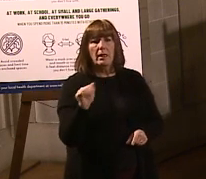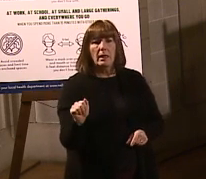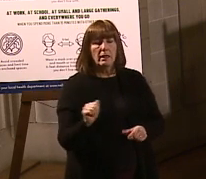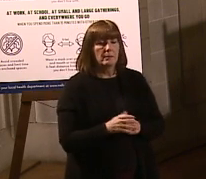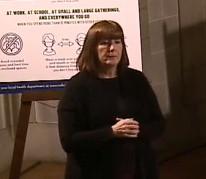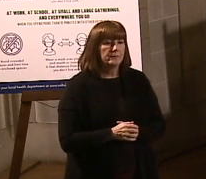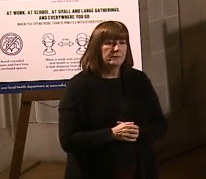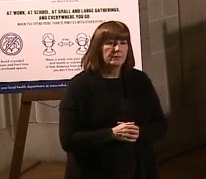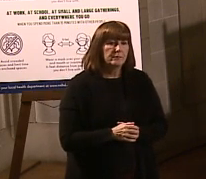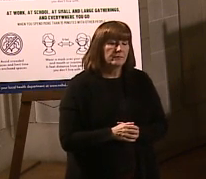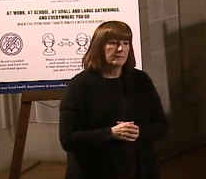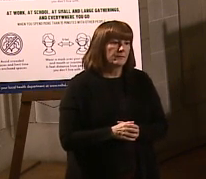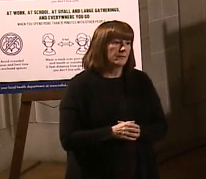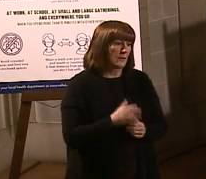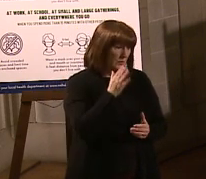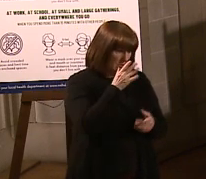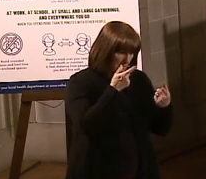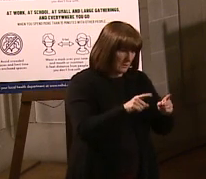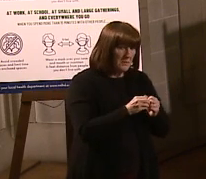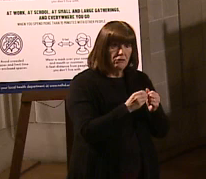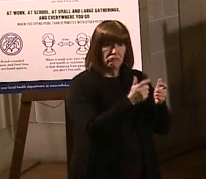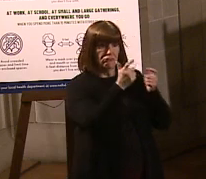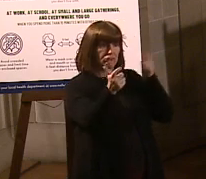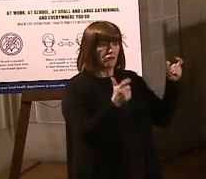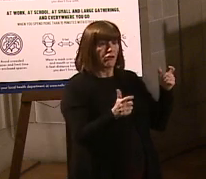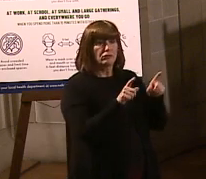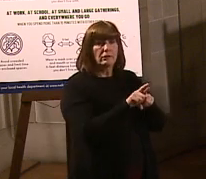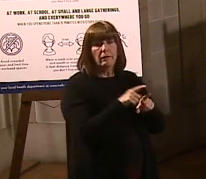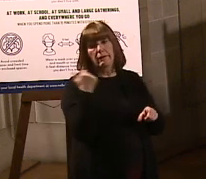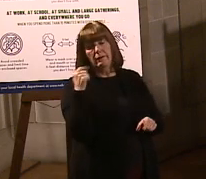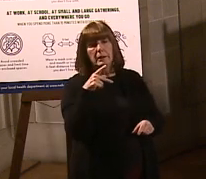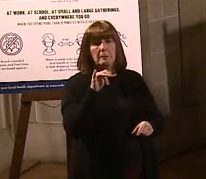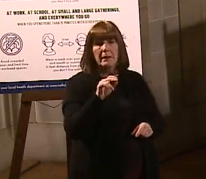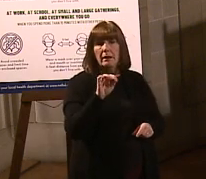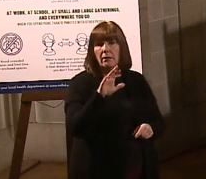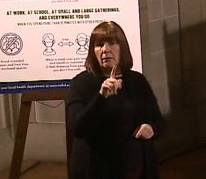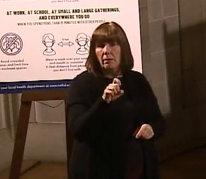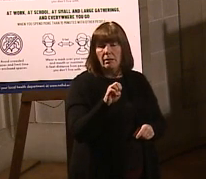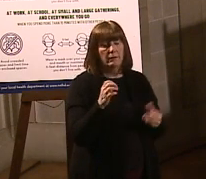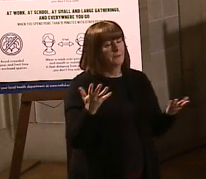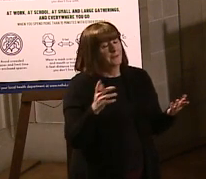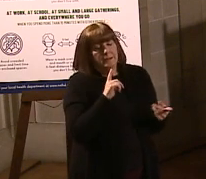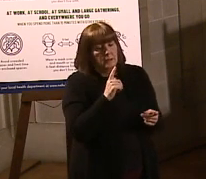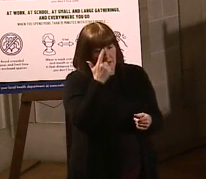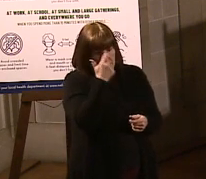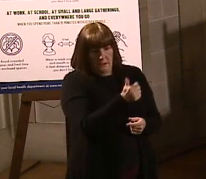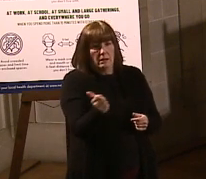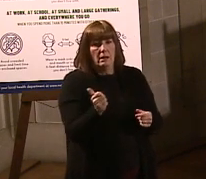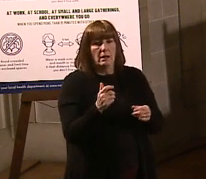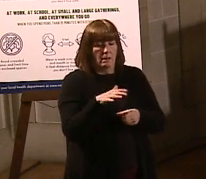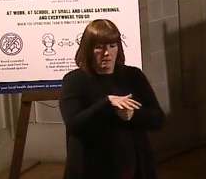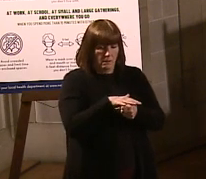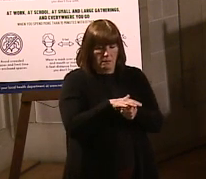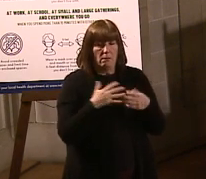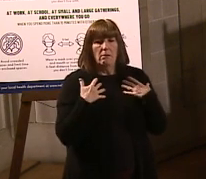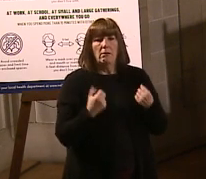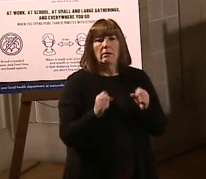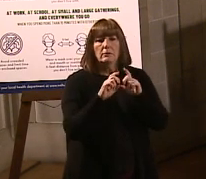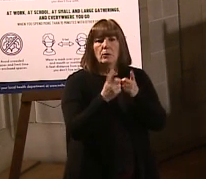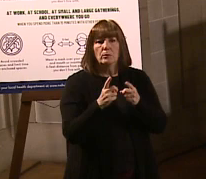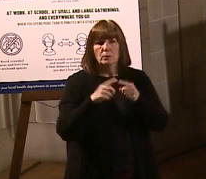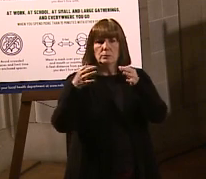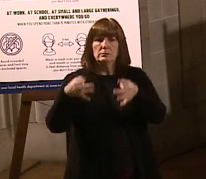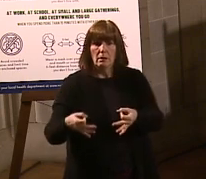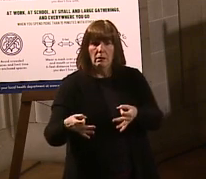Will some of the mass vaccinations occur in arenas like the Pinnacle Bank Arena? And, again, it will really be up to the local health departments to make that determination. Certainly in